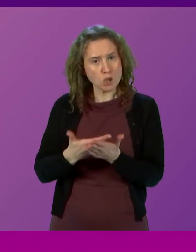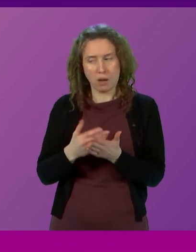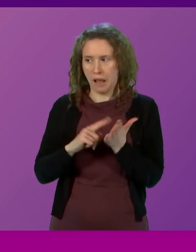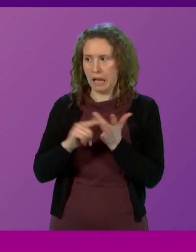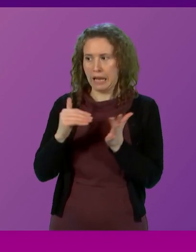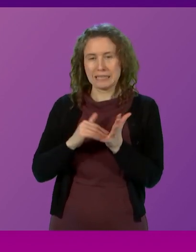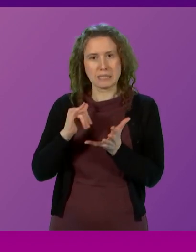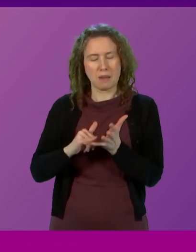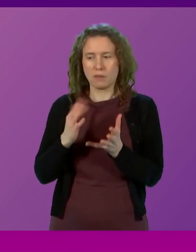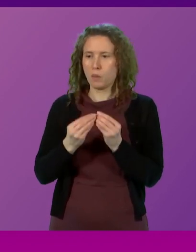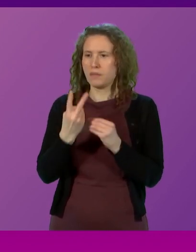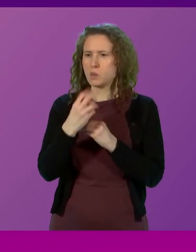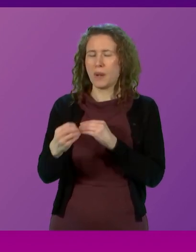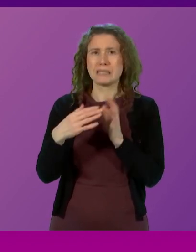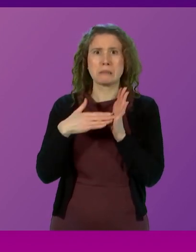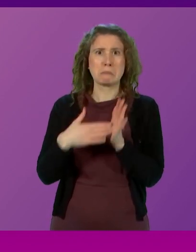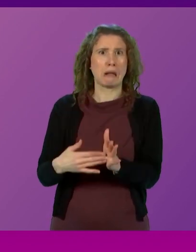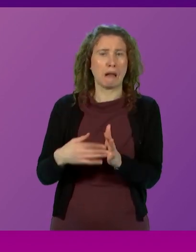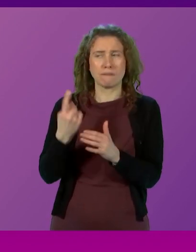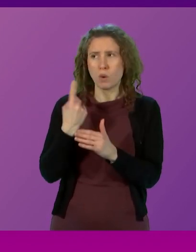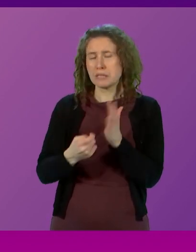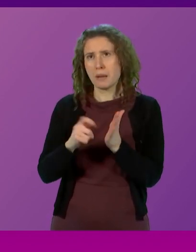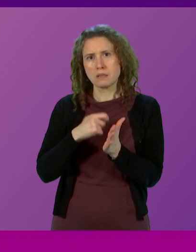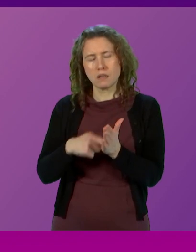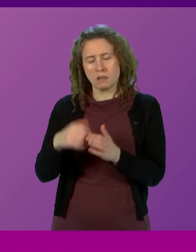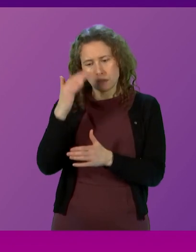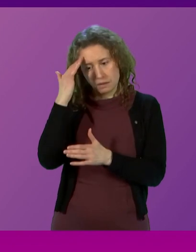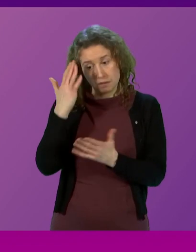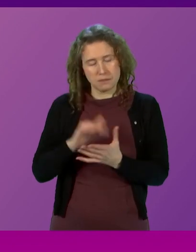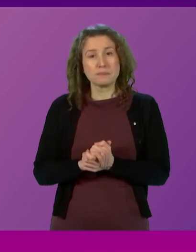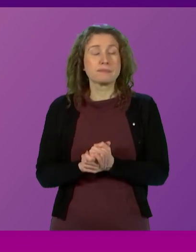Smith has got with the 20 million pounds for the independence referendum.